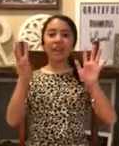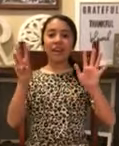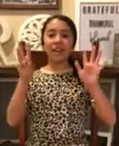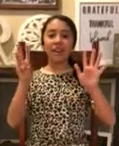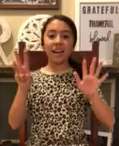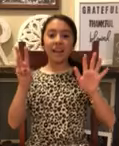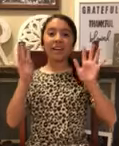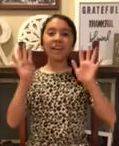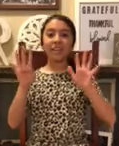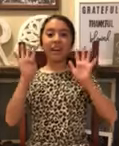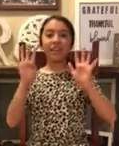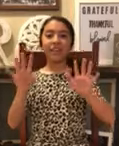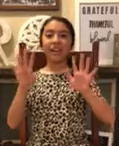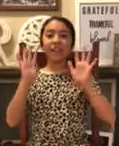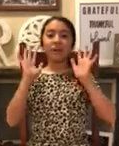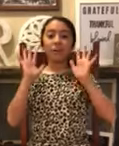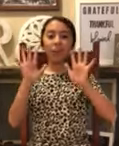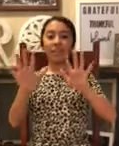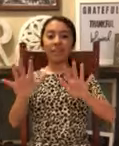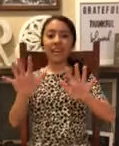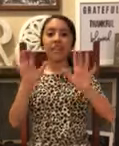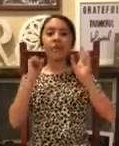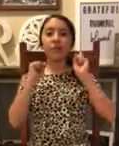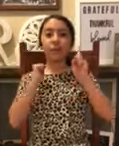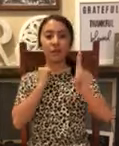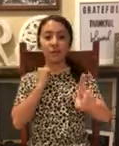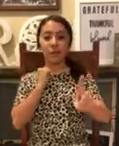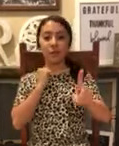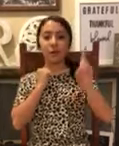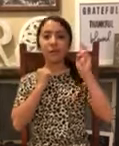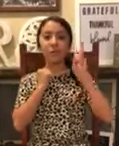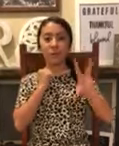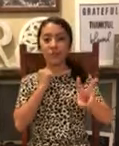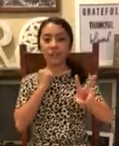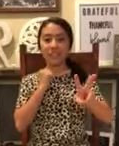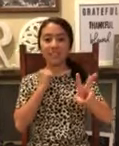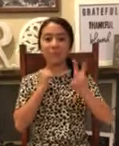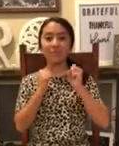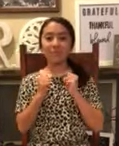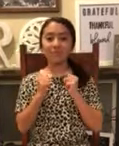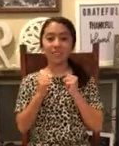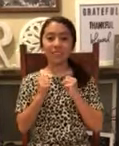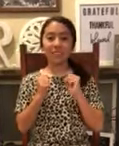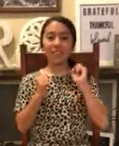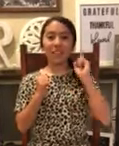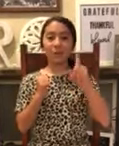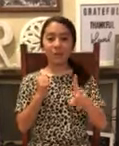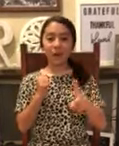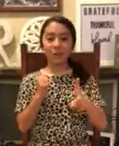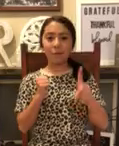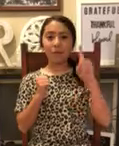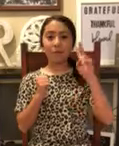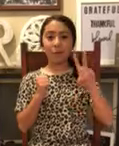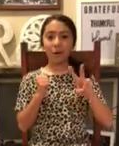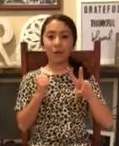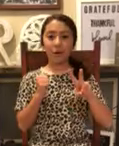88, 99, 110, 121, 132, 12, 24,